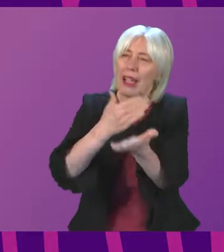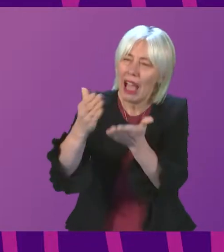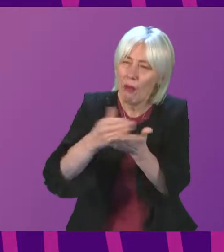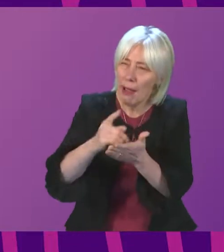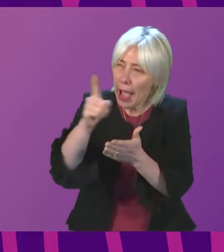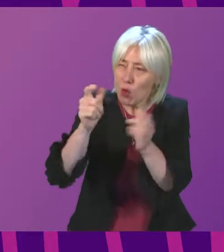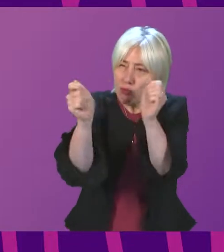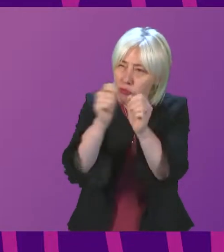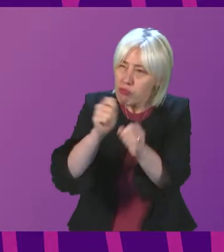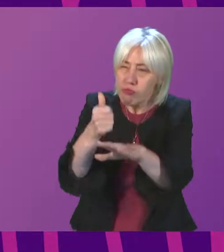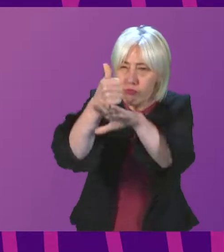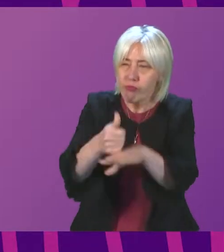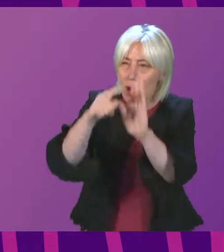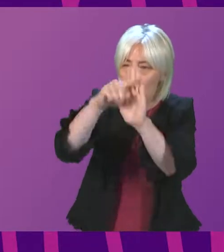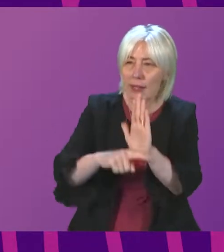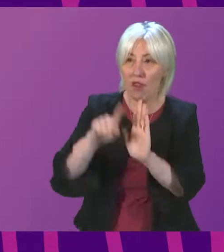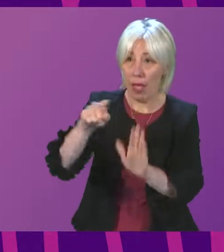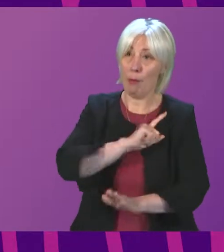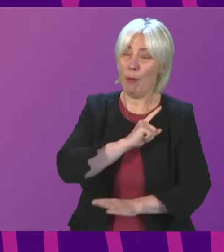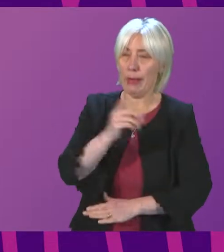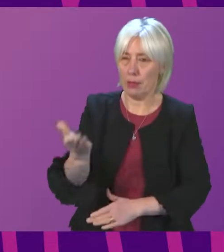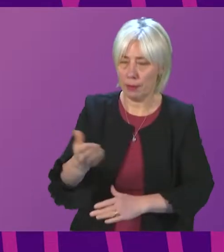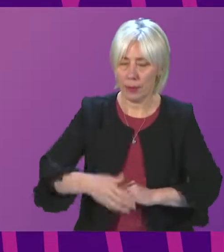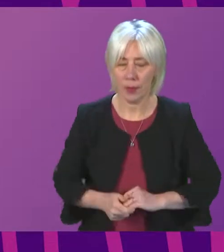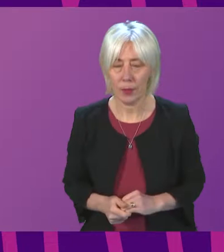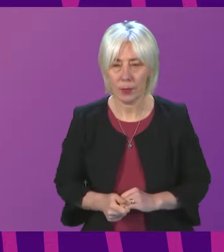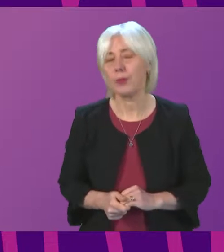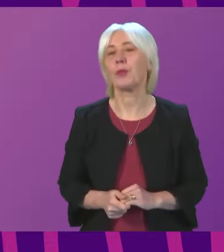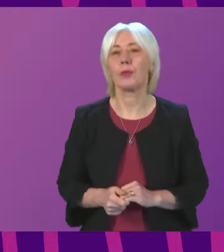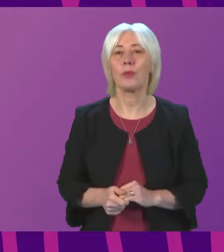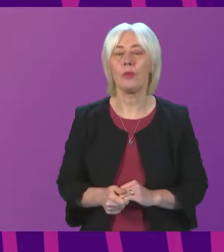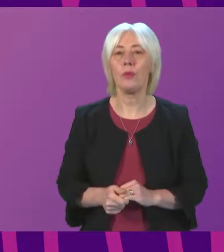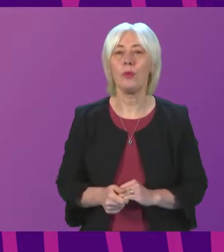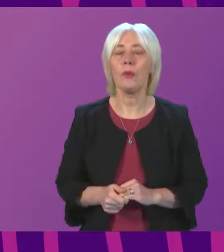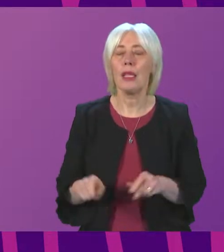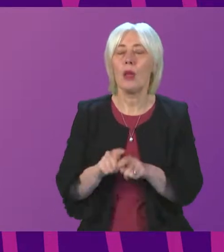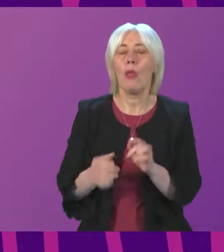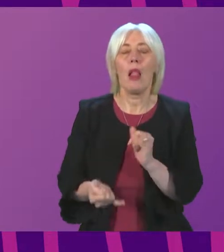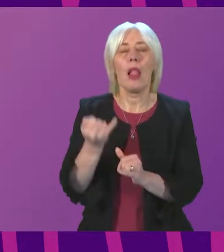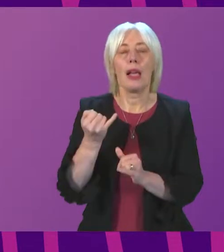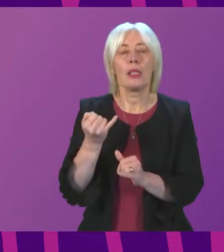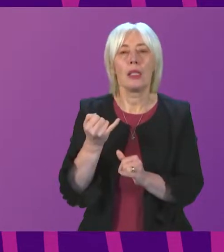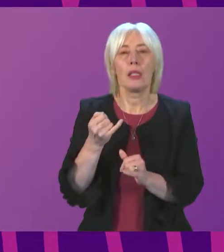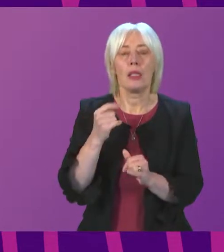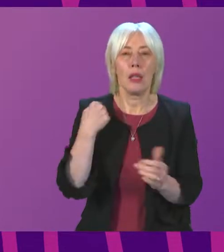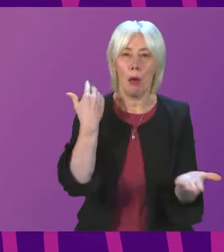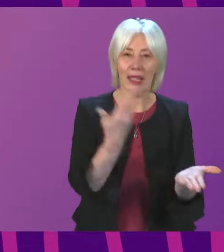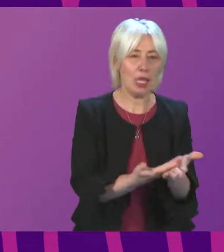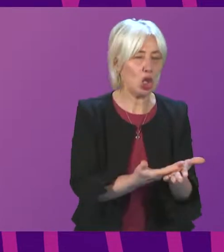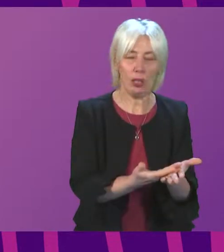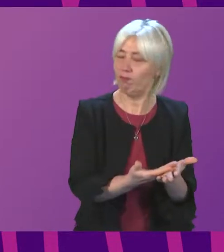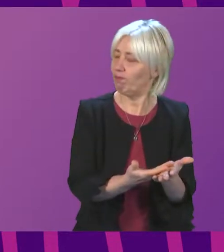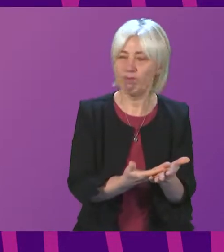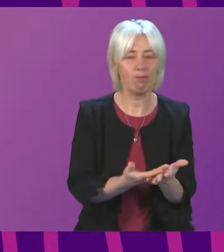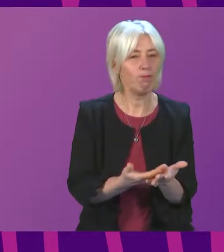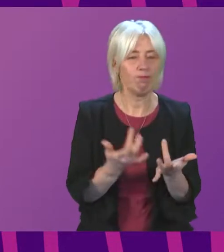any plans to amend founding legislation for such a purpose. And as with our last petition, we've had no response as